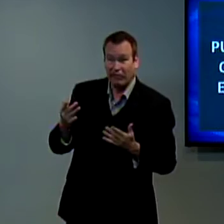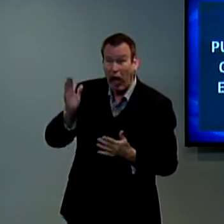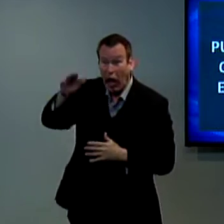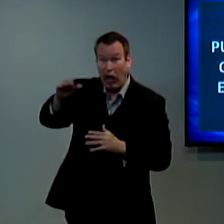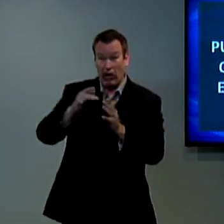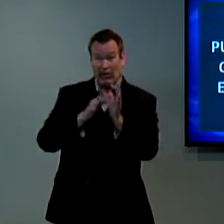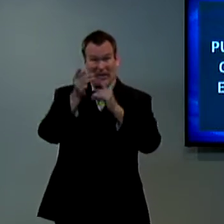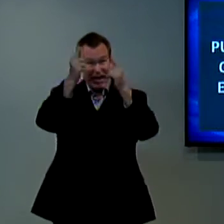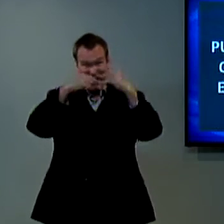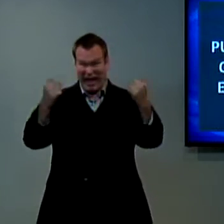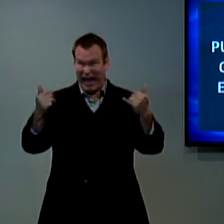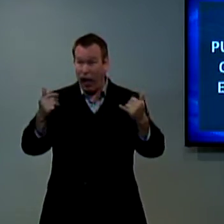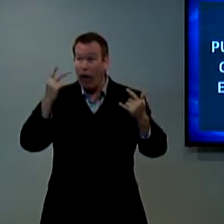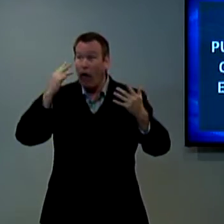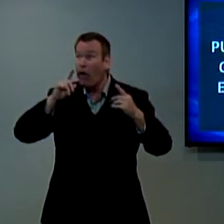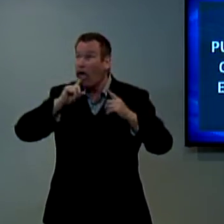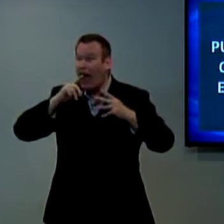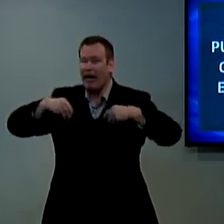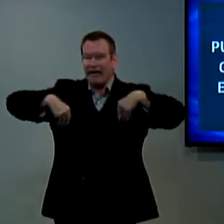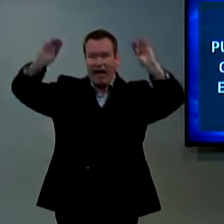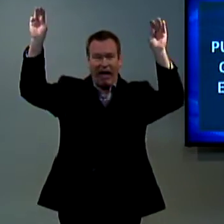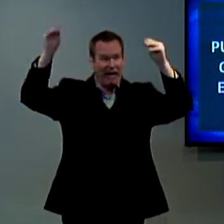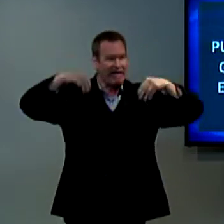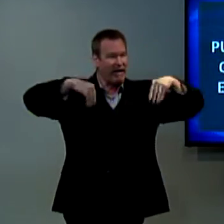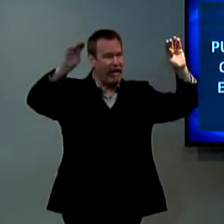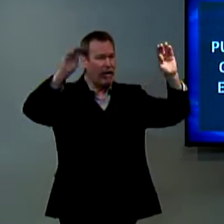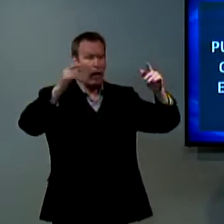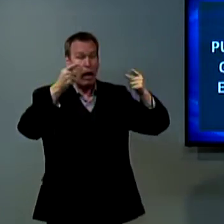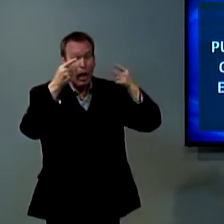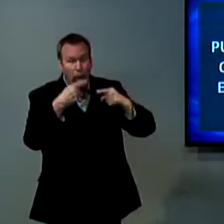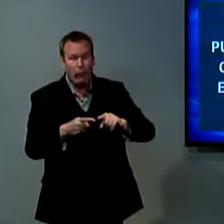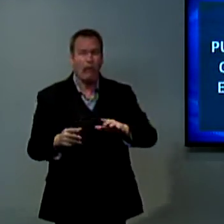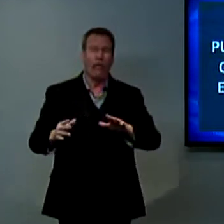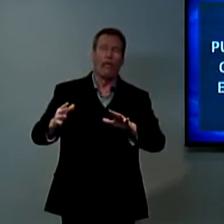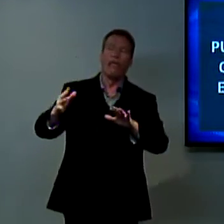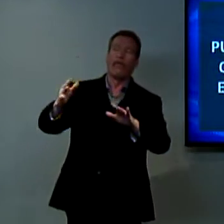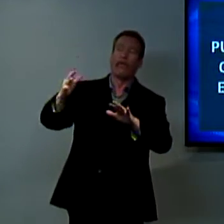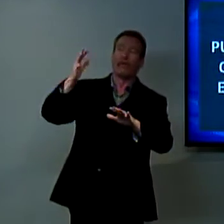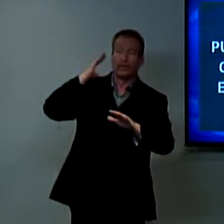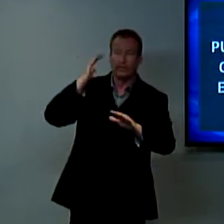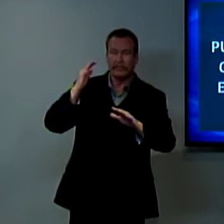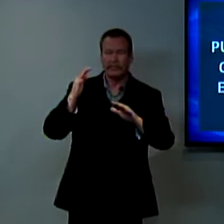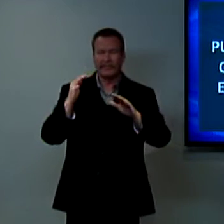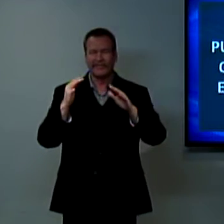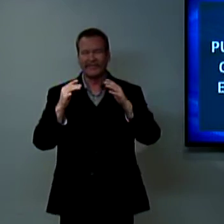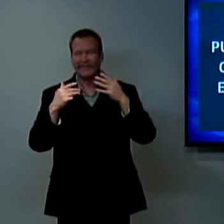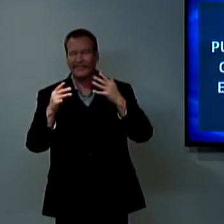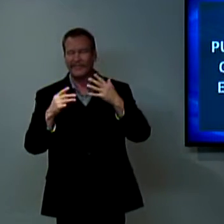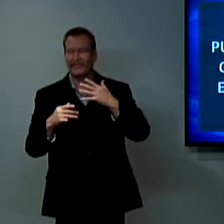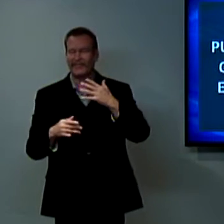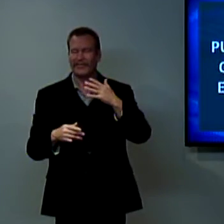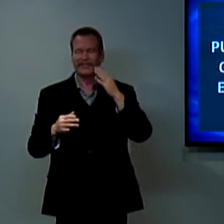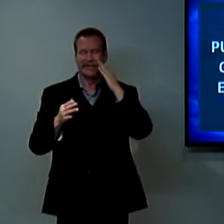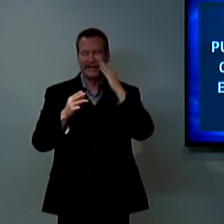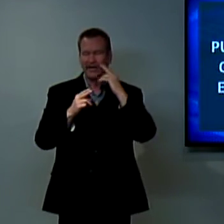you know, even today, Jesus is coming. Oh, really? And people get ready. They sell all their homes. I mean, this happened way back when, when I was younger.